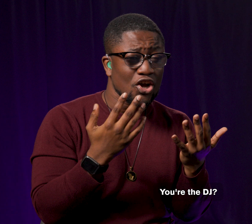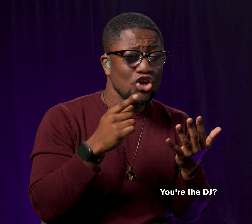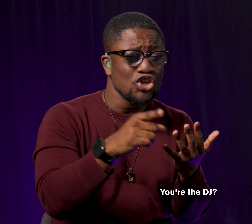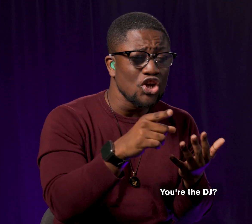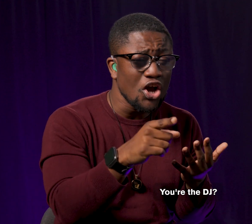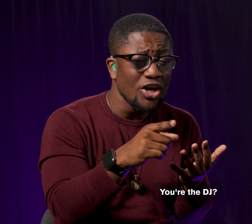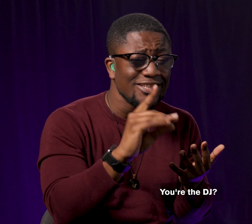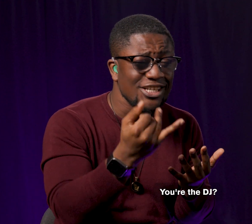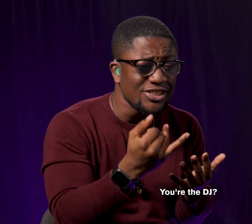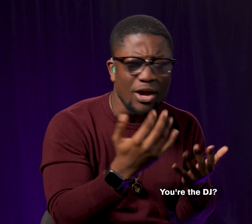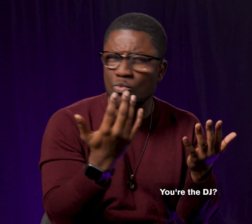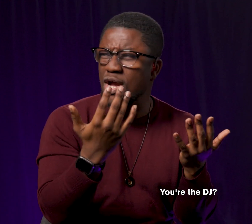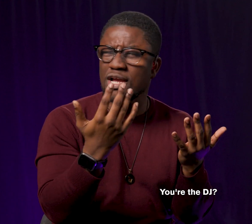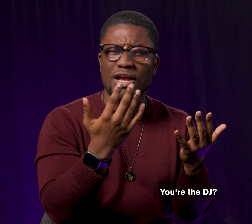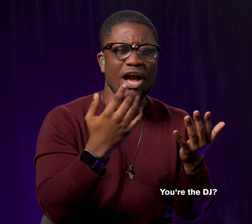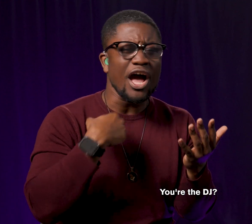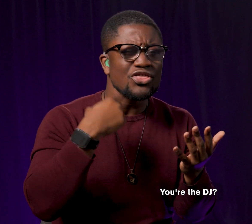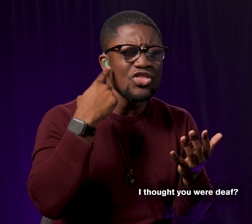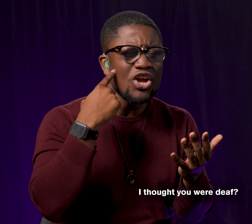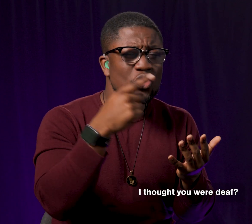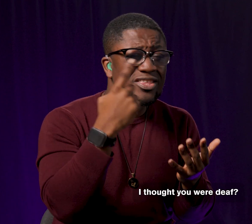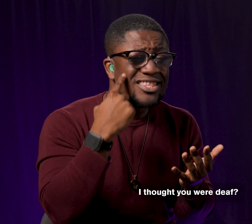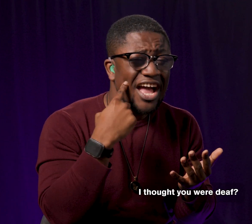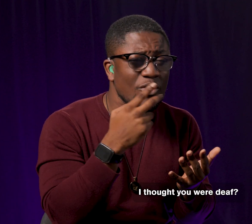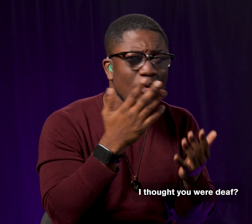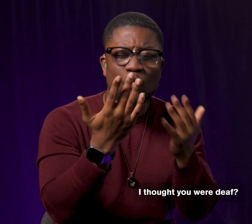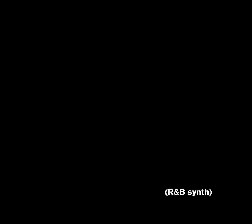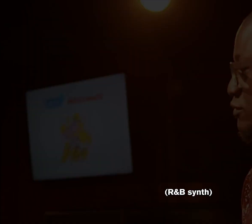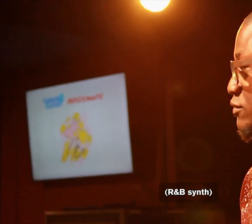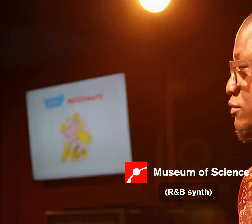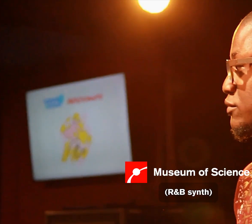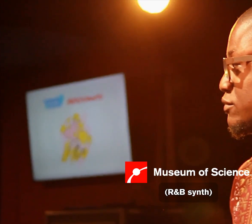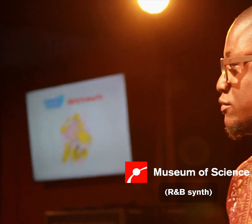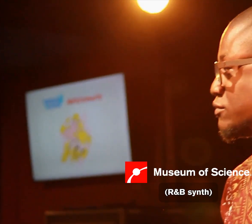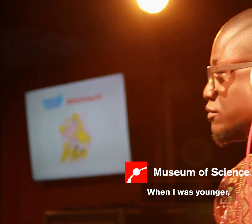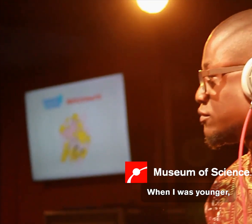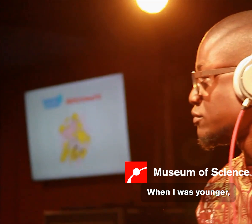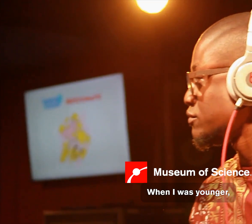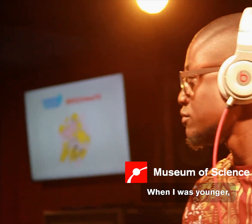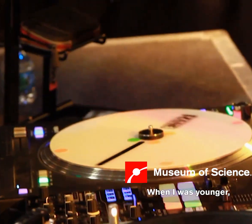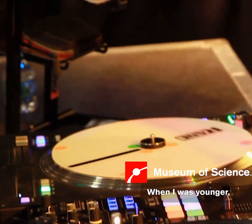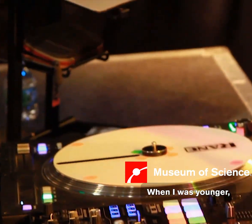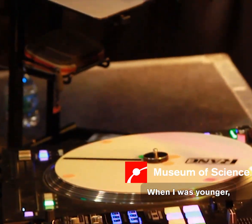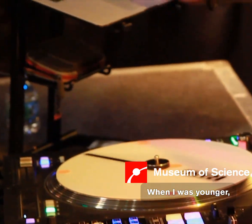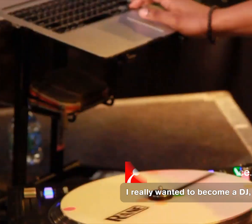You're the DJ? I thought you were deaf. When I was younger, I